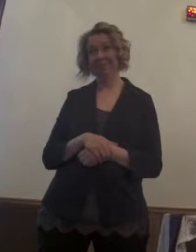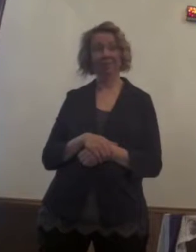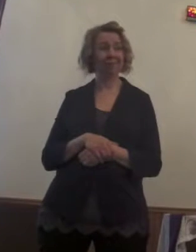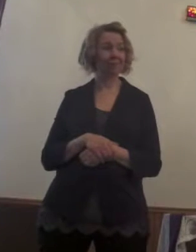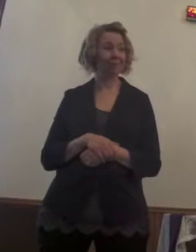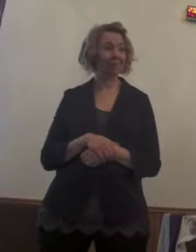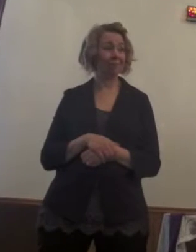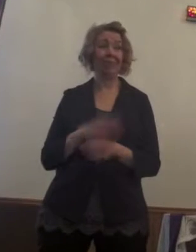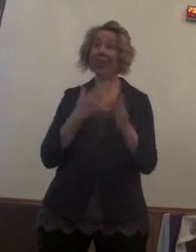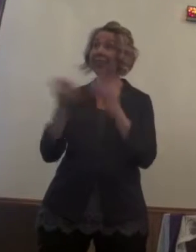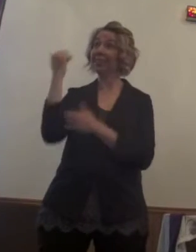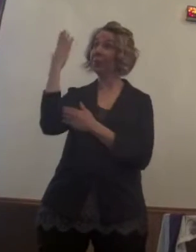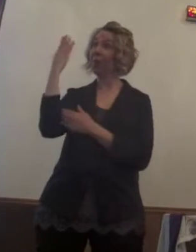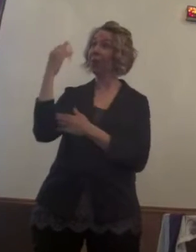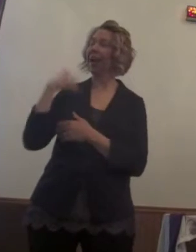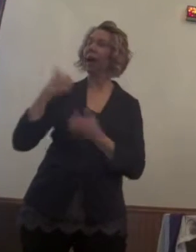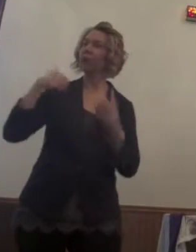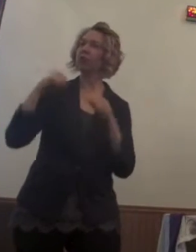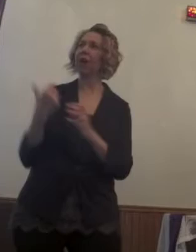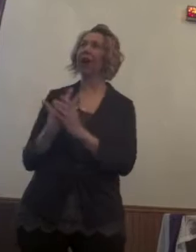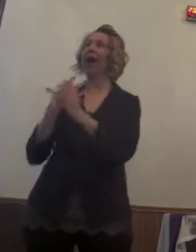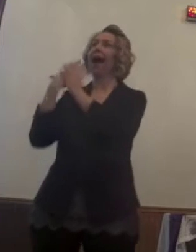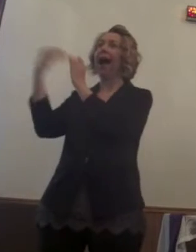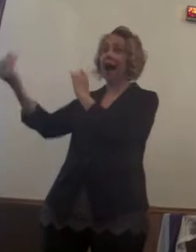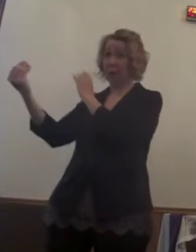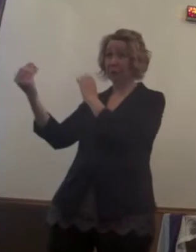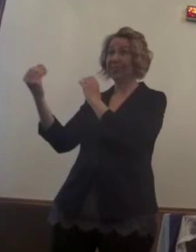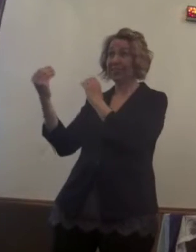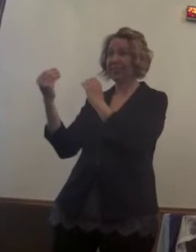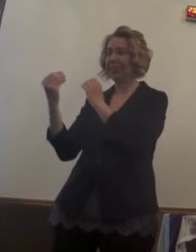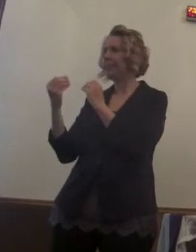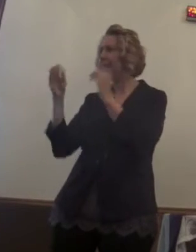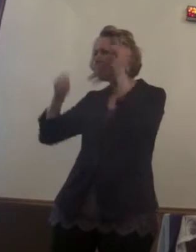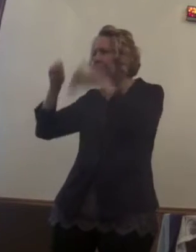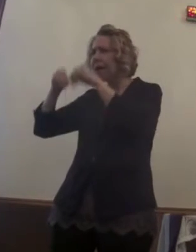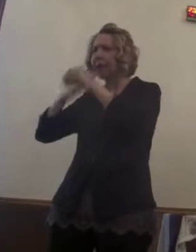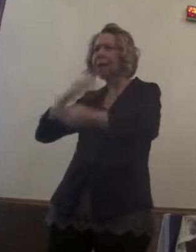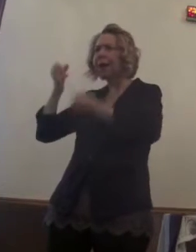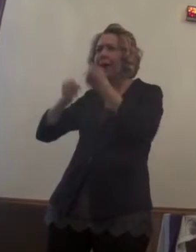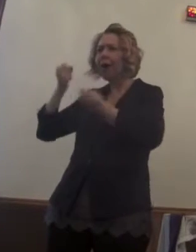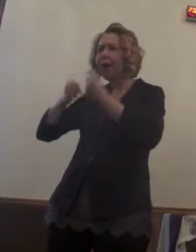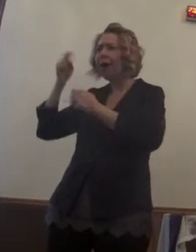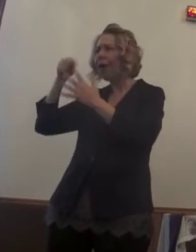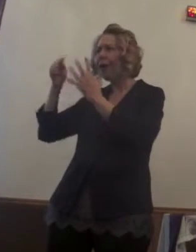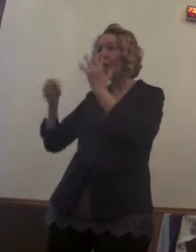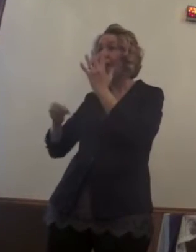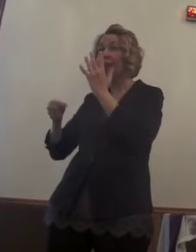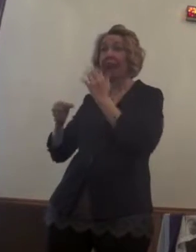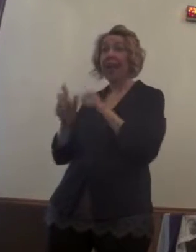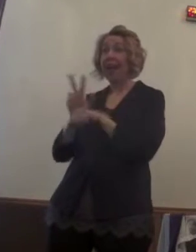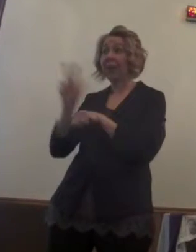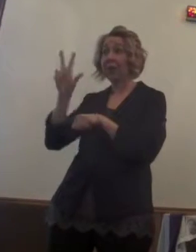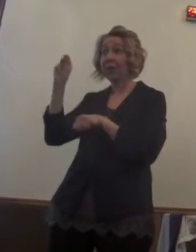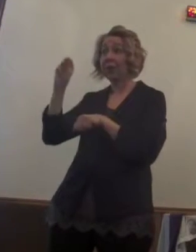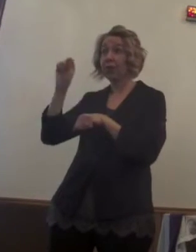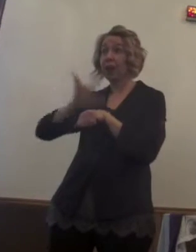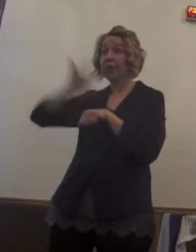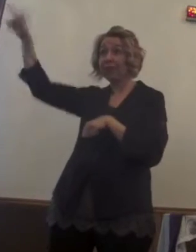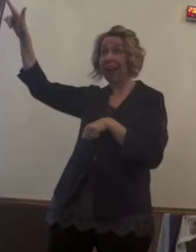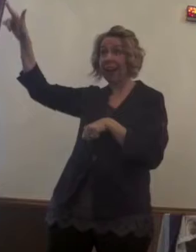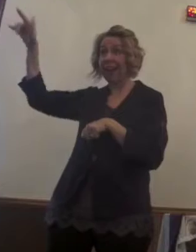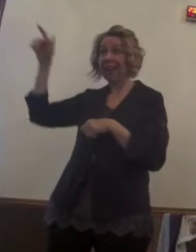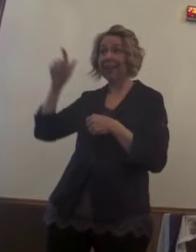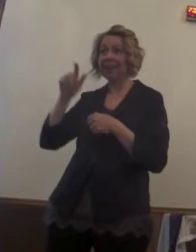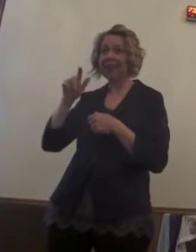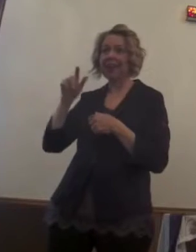I mean, this morning as I was trying to get out the door and make sure I had everything in the car because I'm getting on a plane at 3.30, it's like, I had to go